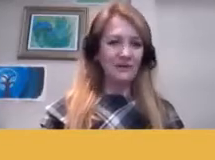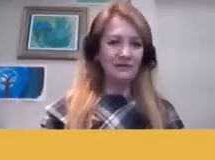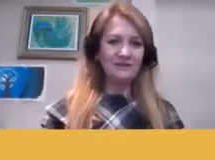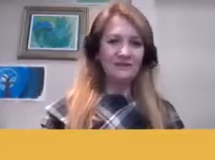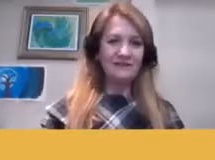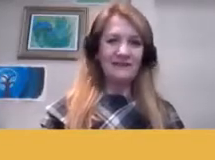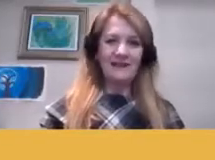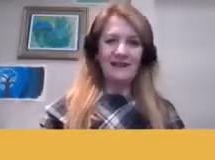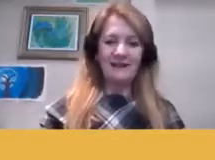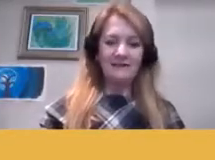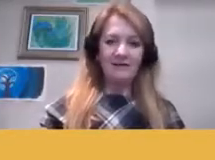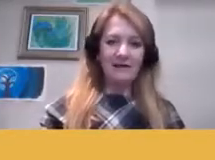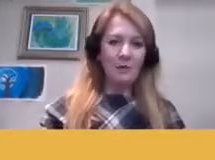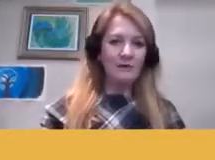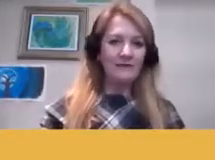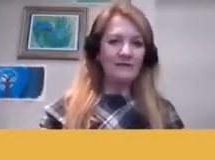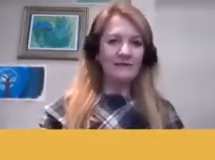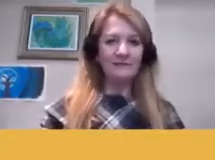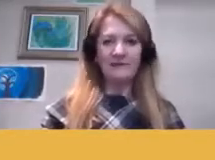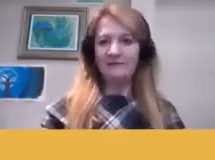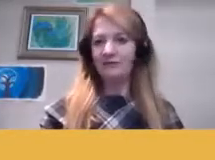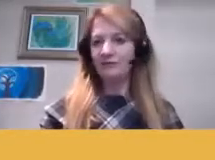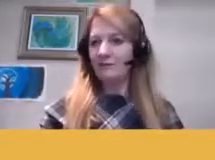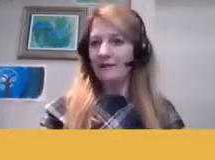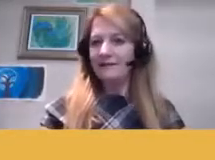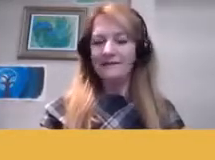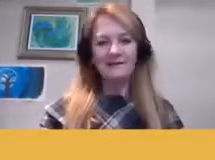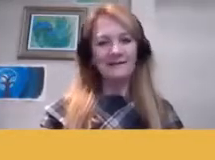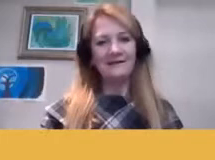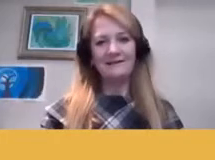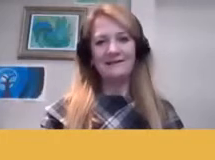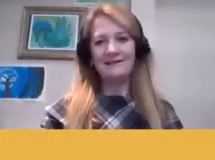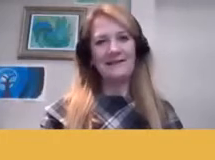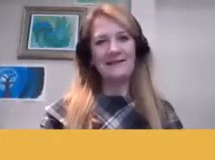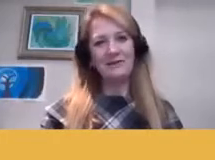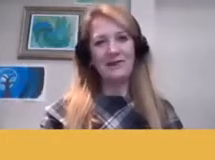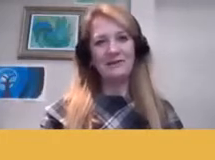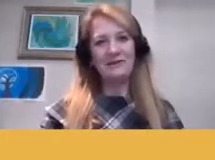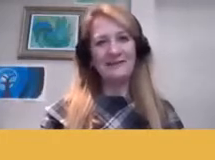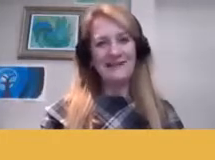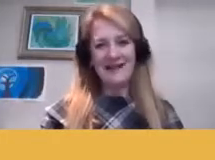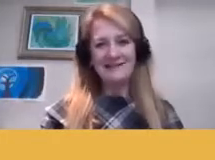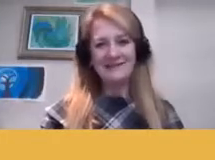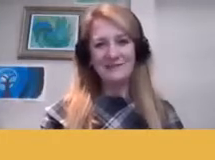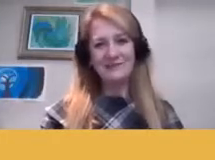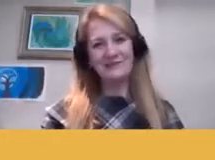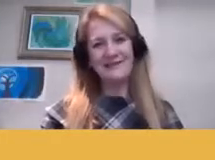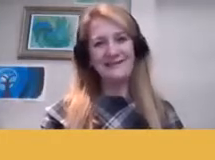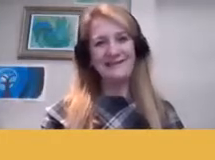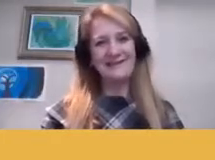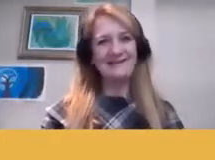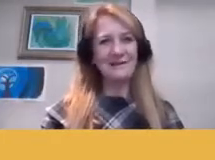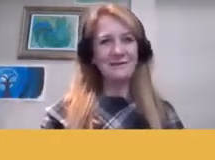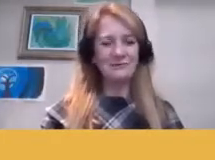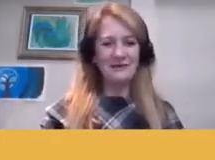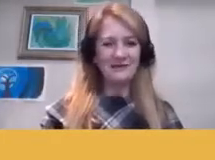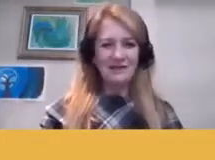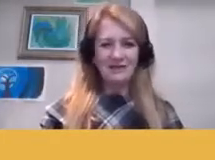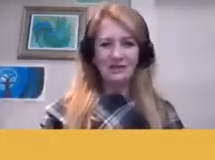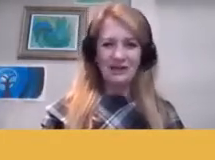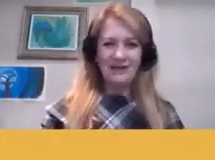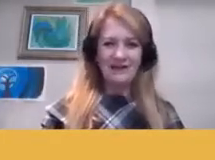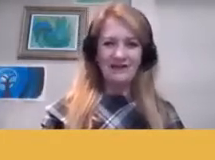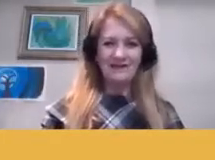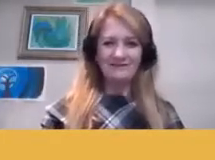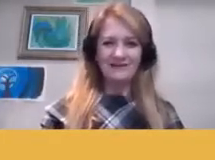ask questions. And I'm okay with a little bit of interruptitus, to get your question in and ask when you like. And I know that